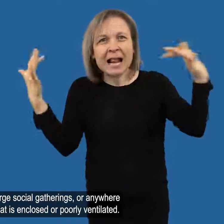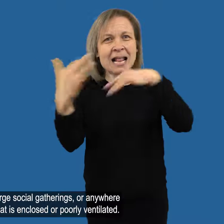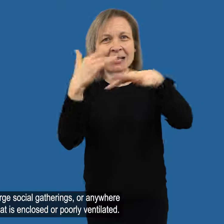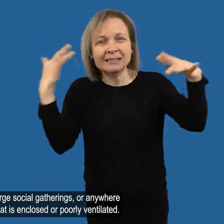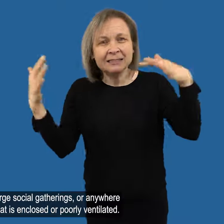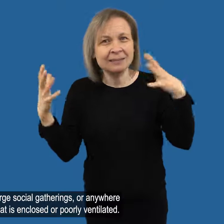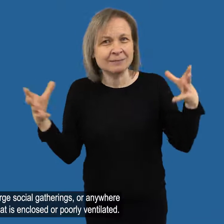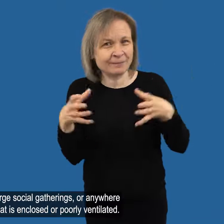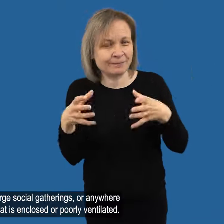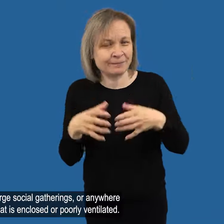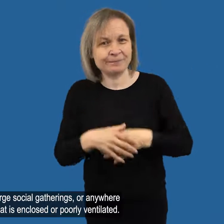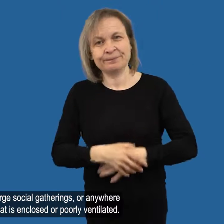ventilated